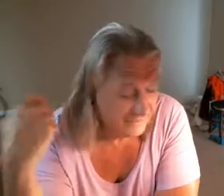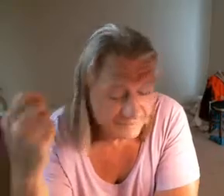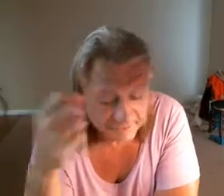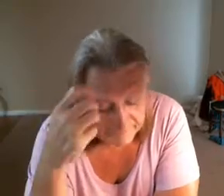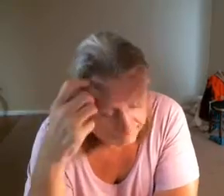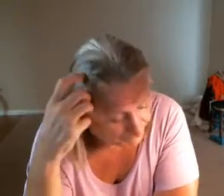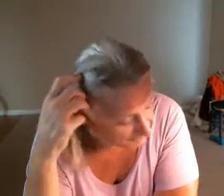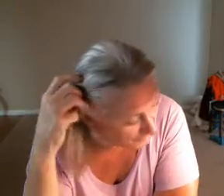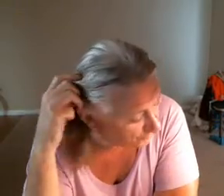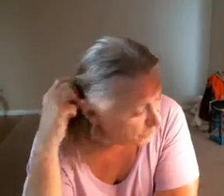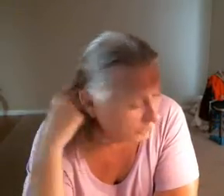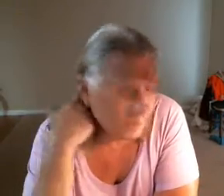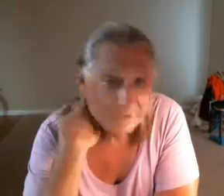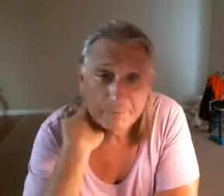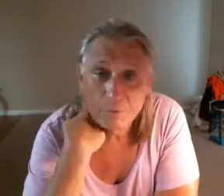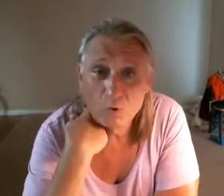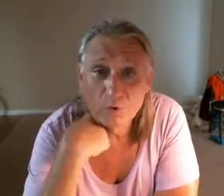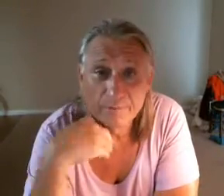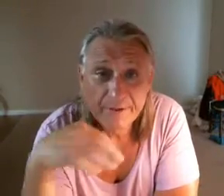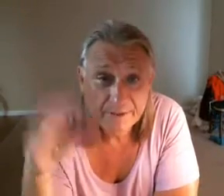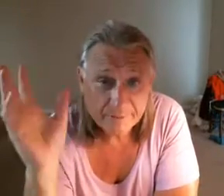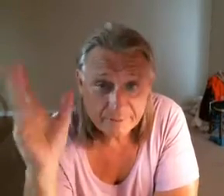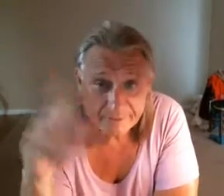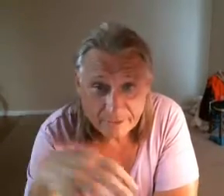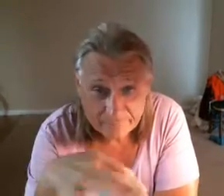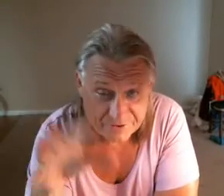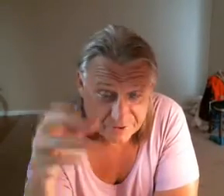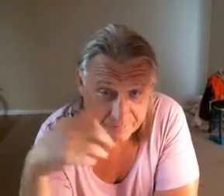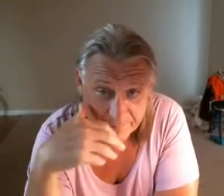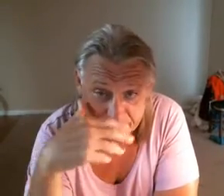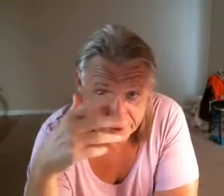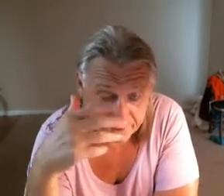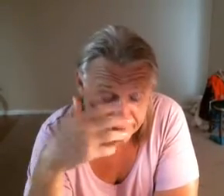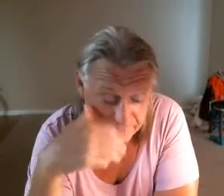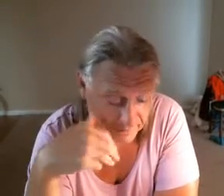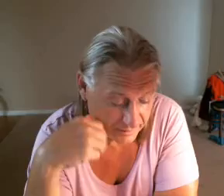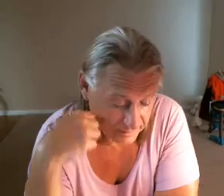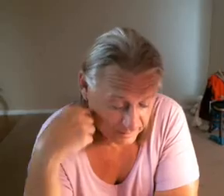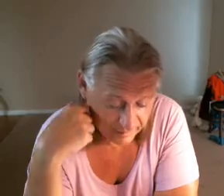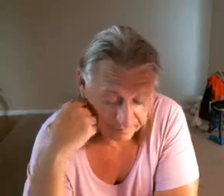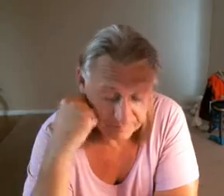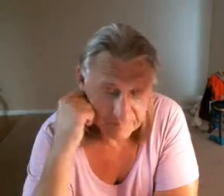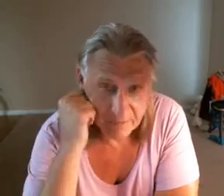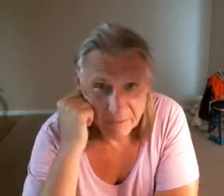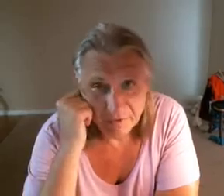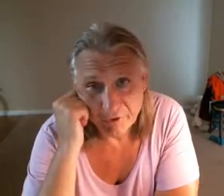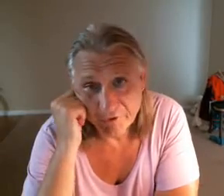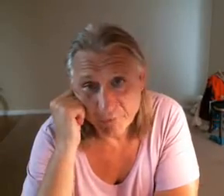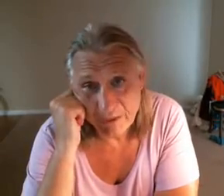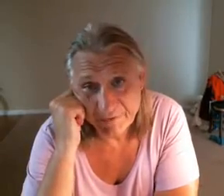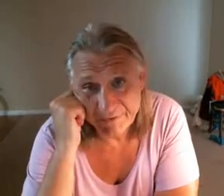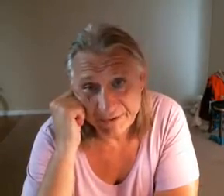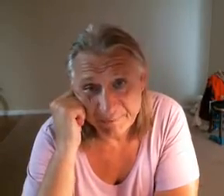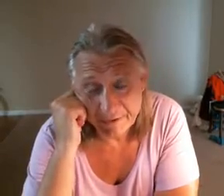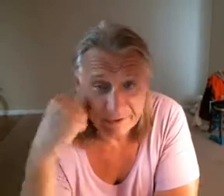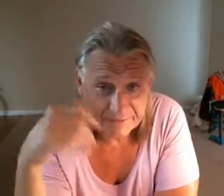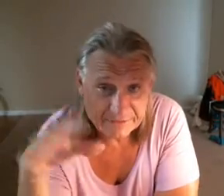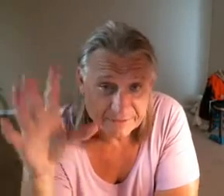so I went in the pool immediately after I set up my chair and so I swam to the deep end I did